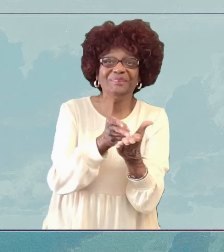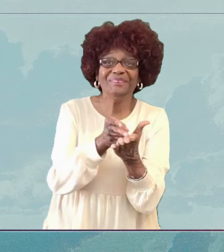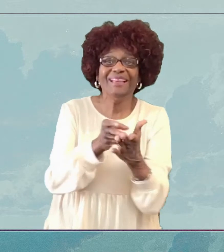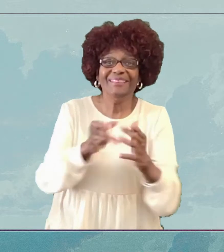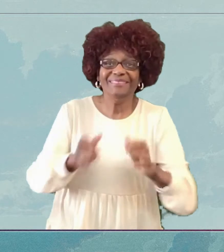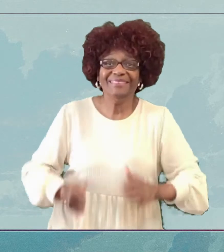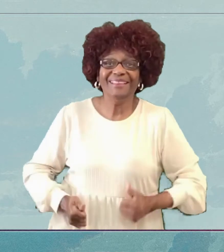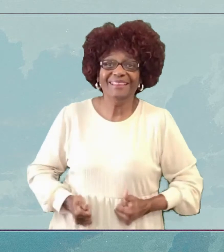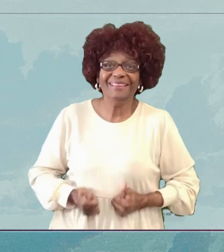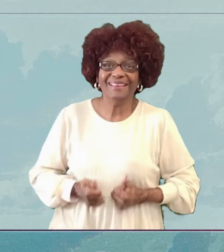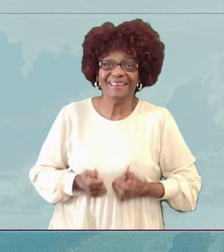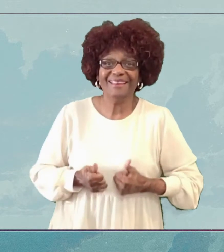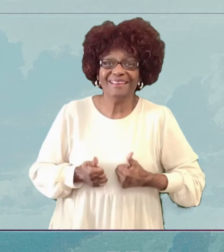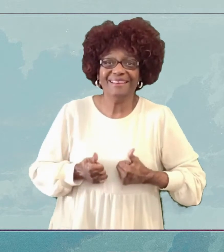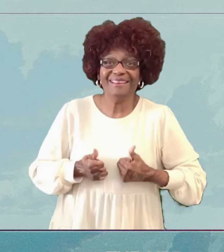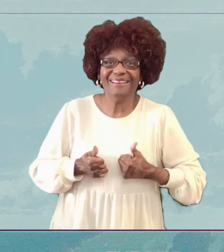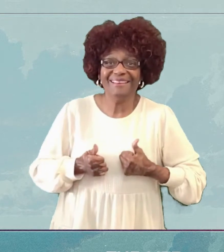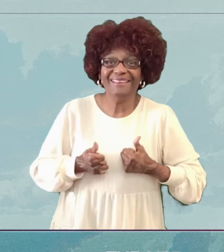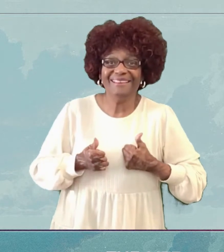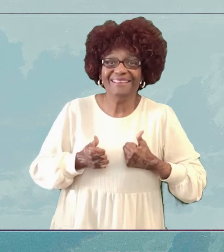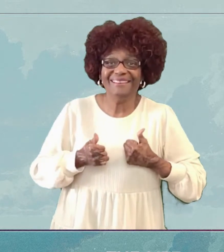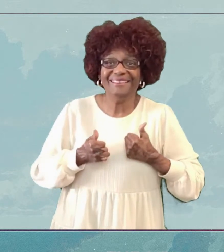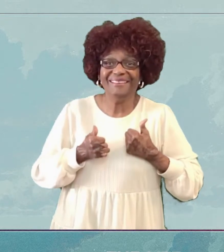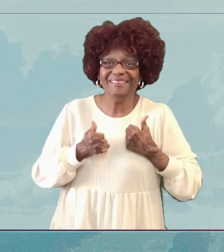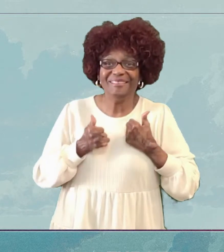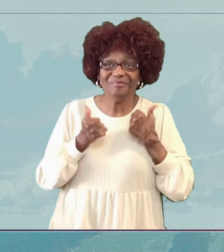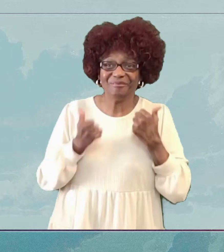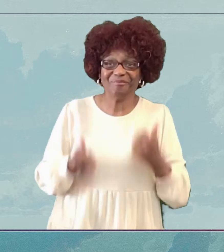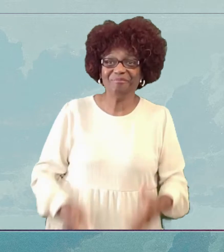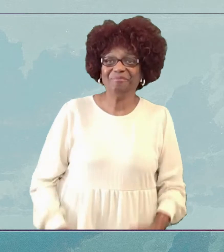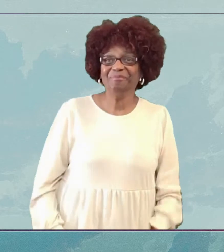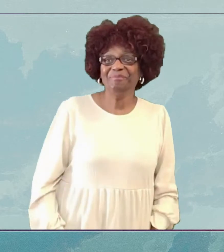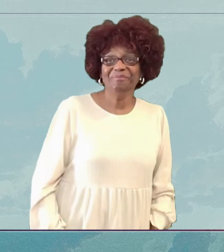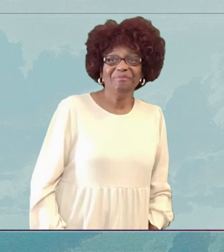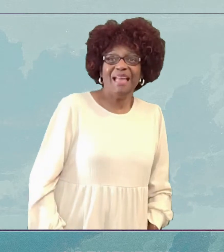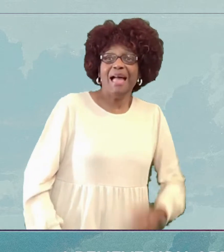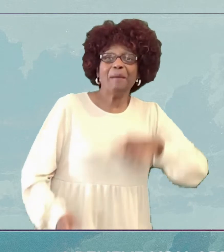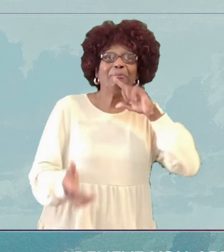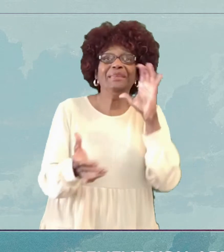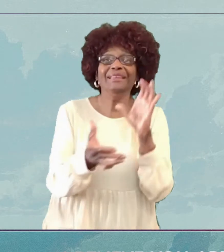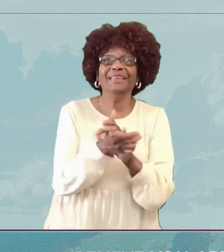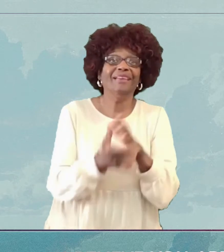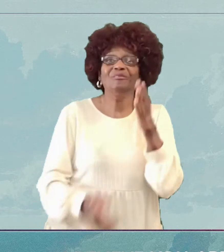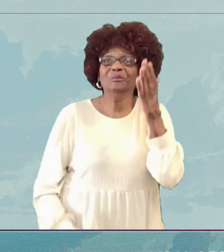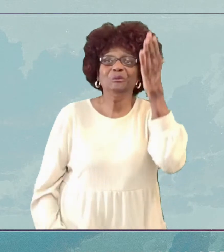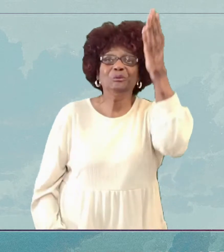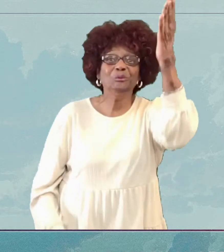truth The light I believe you